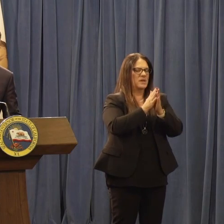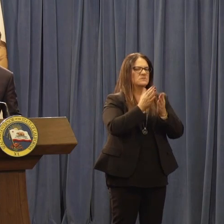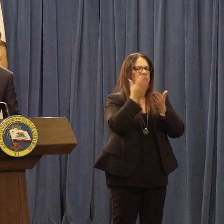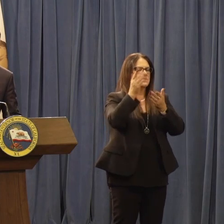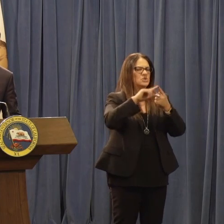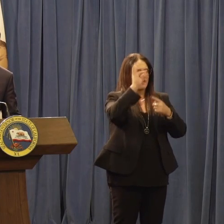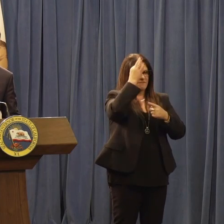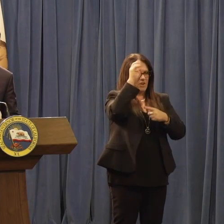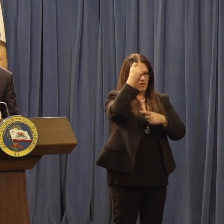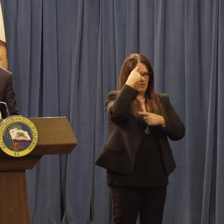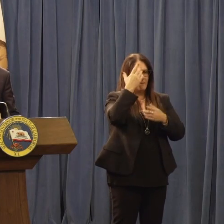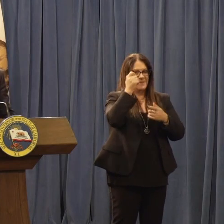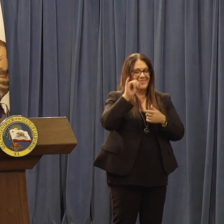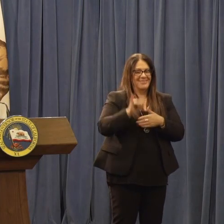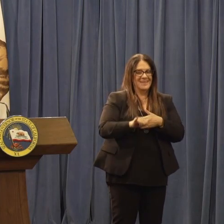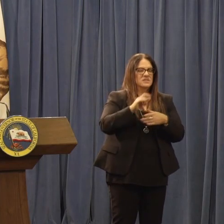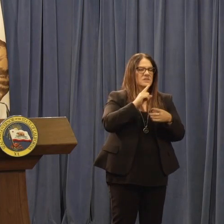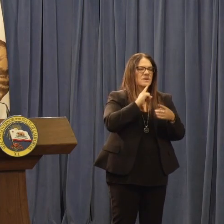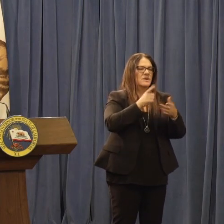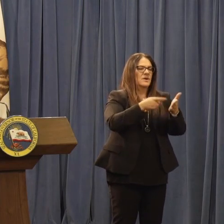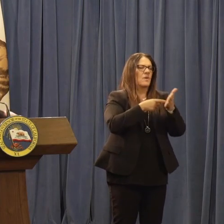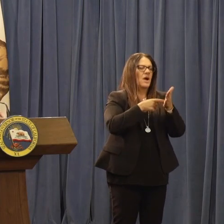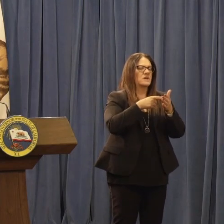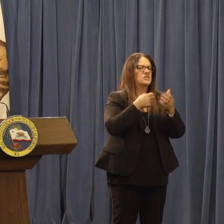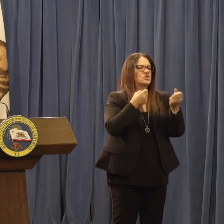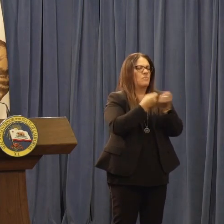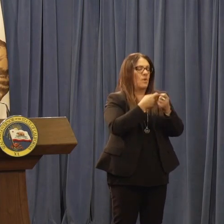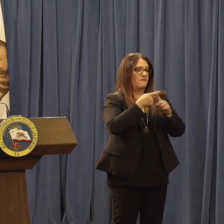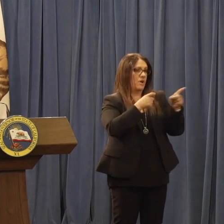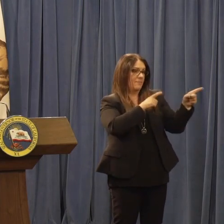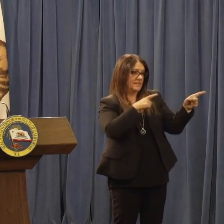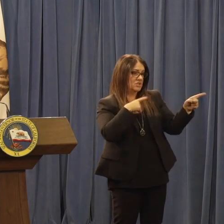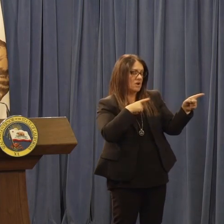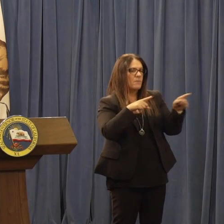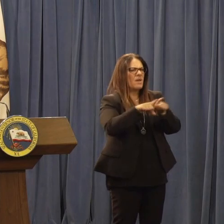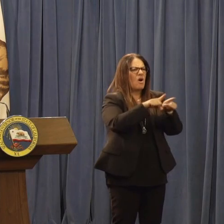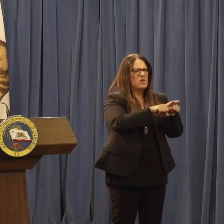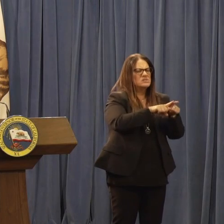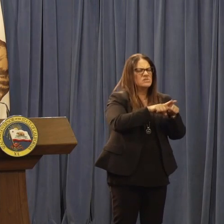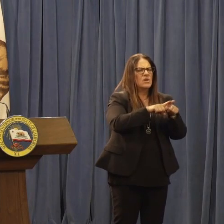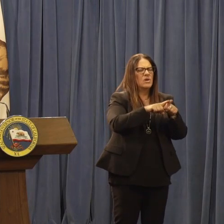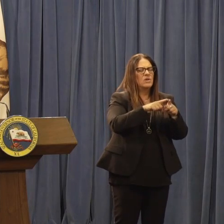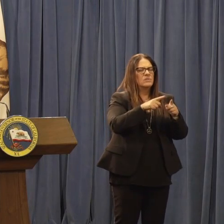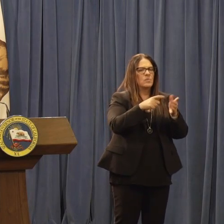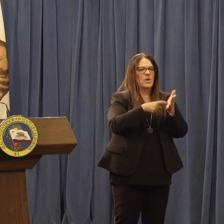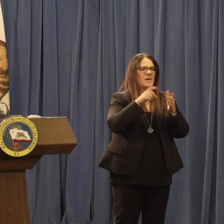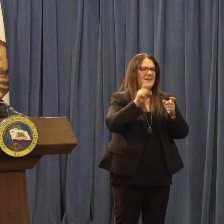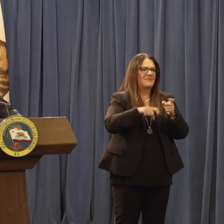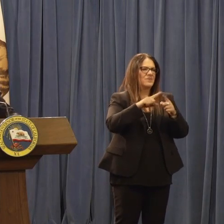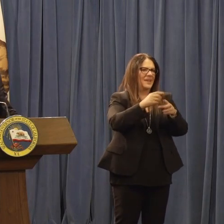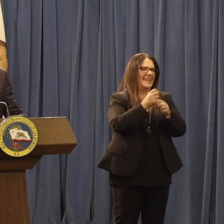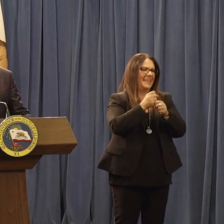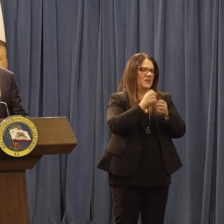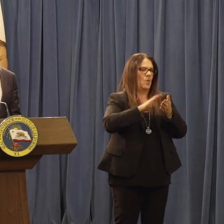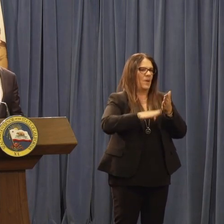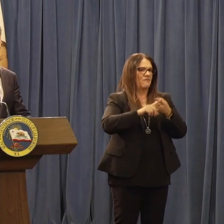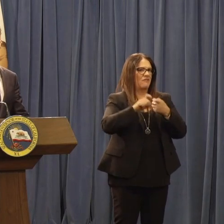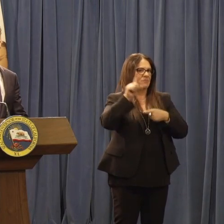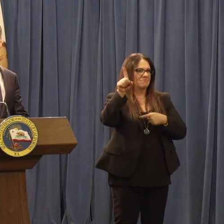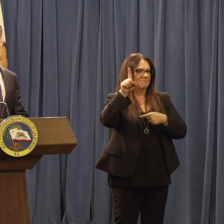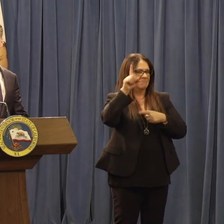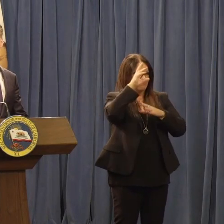federal government because this requires not just support of the legislature, requires a waiver from the Trump administration.